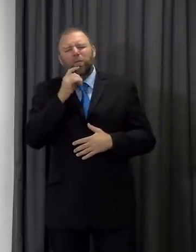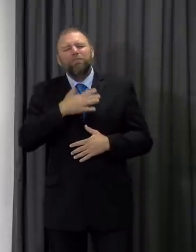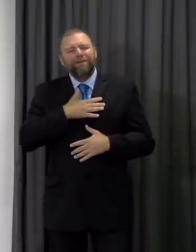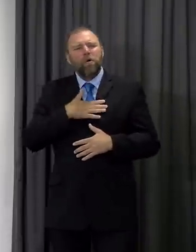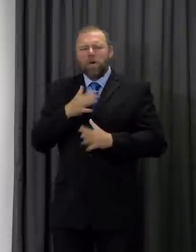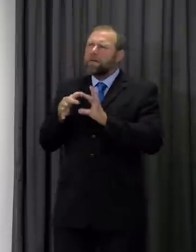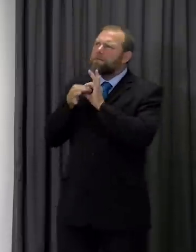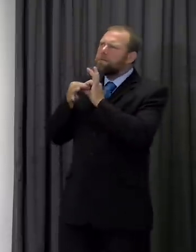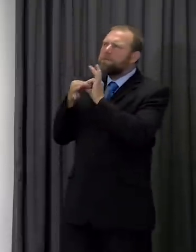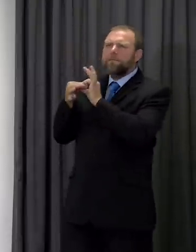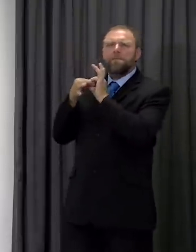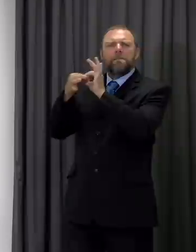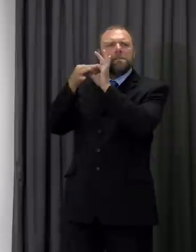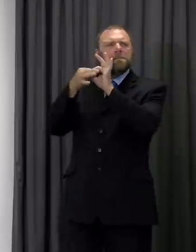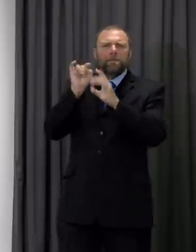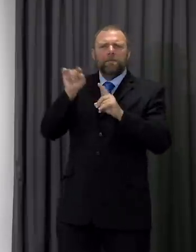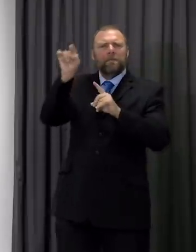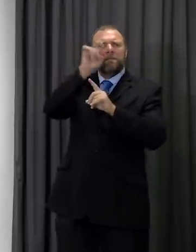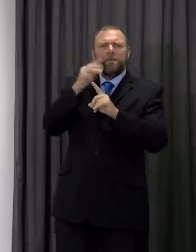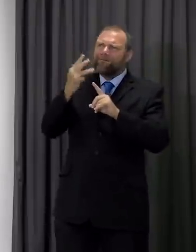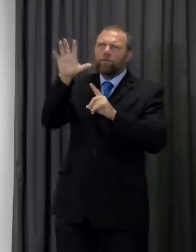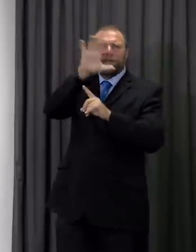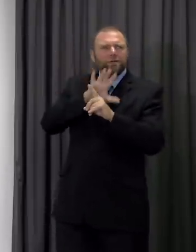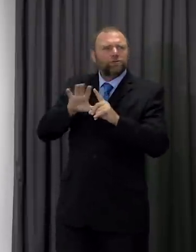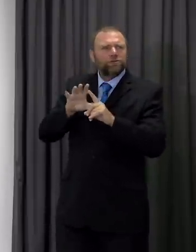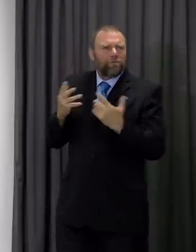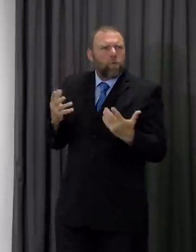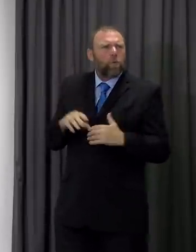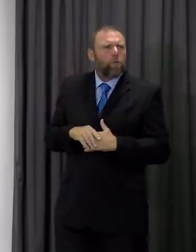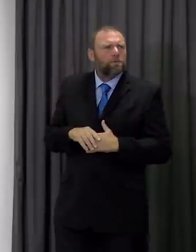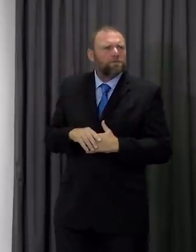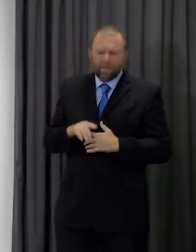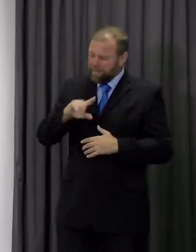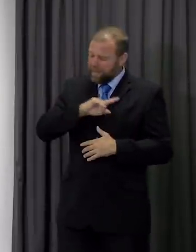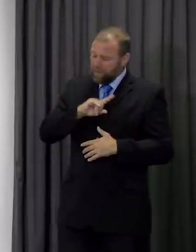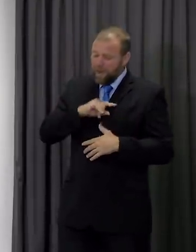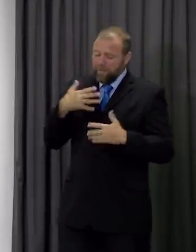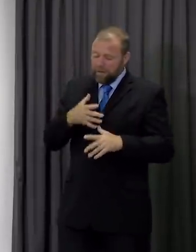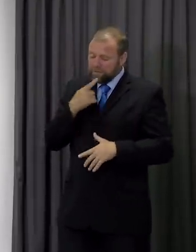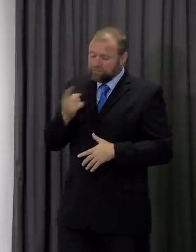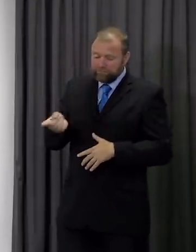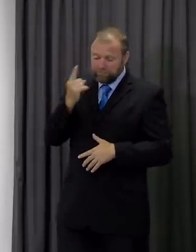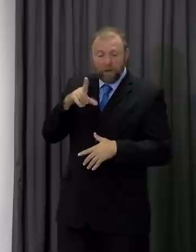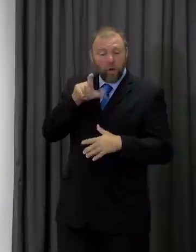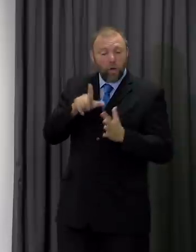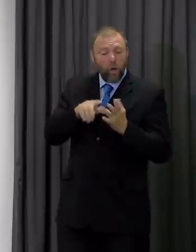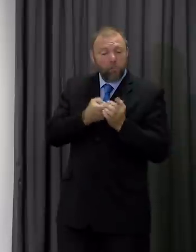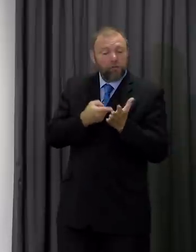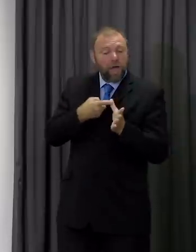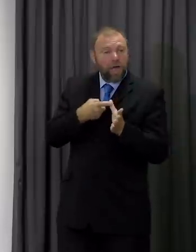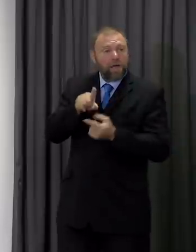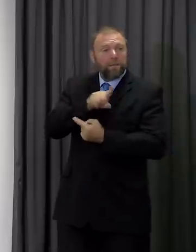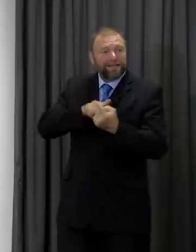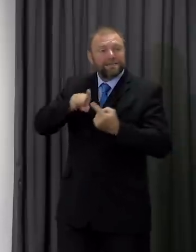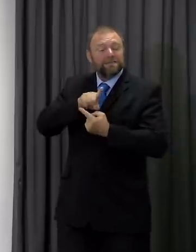all four nations that's why we've been calling for COBRA meetings that's why we still think it's the right thing to